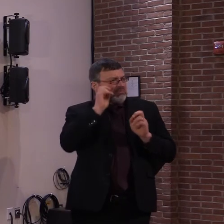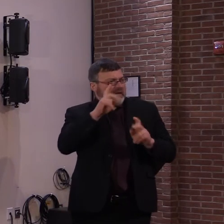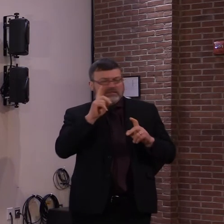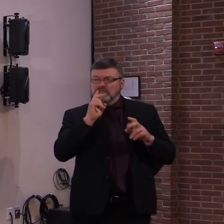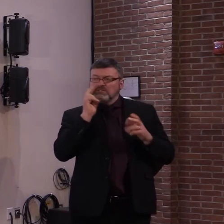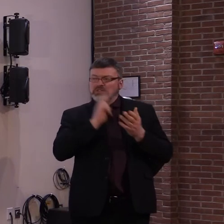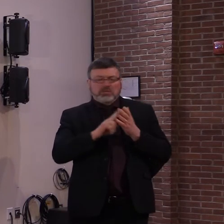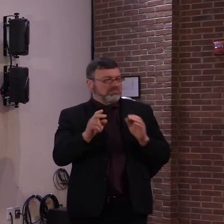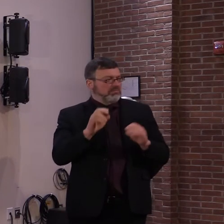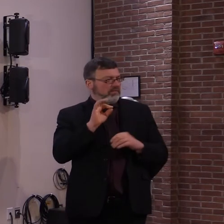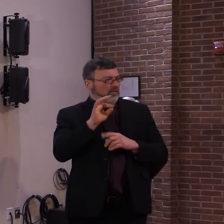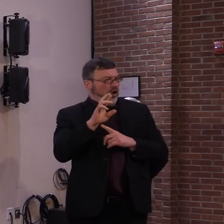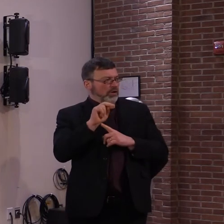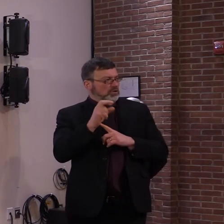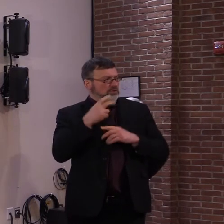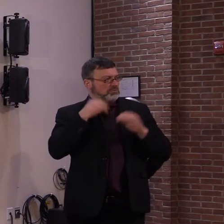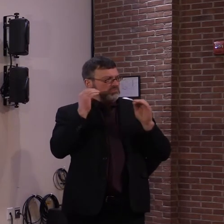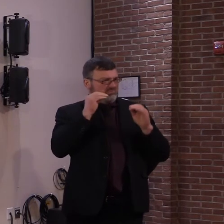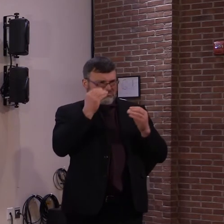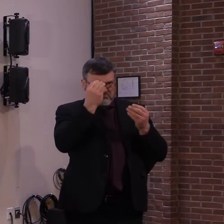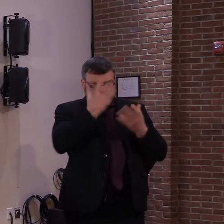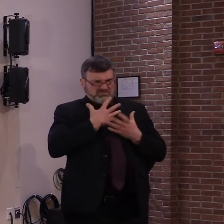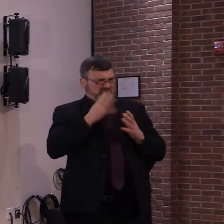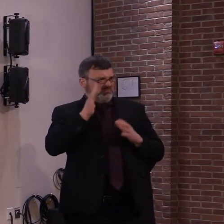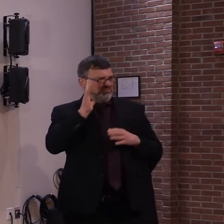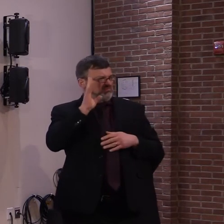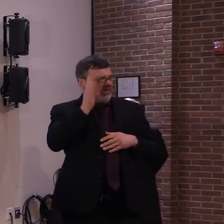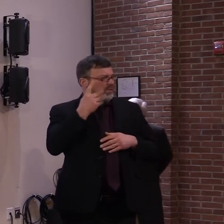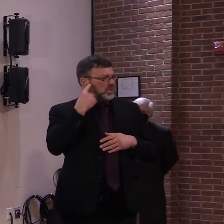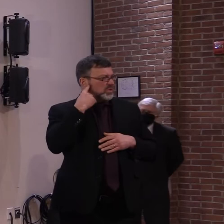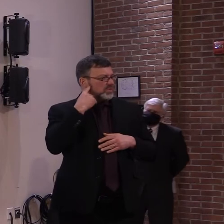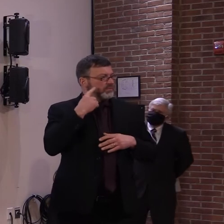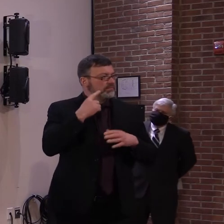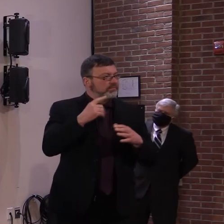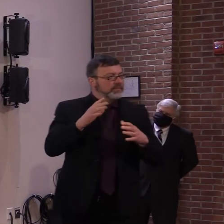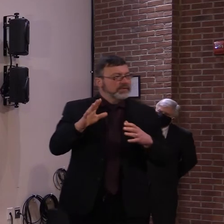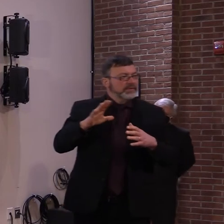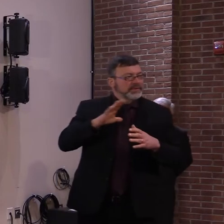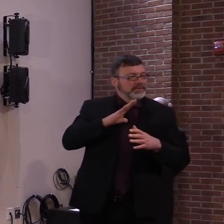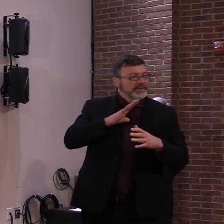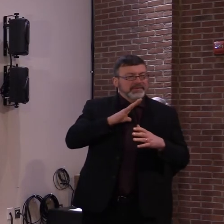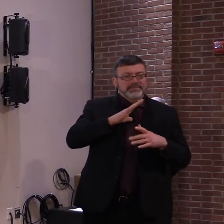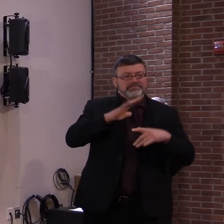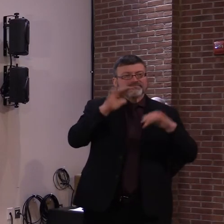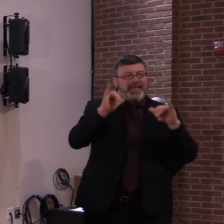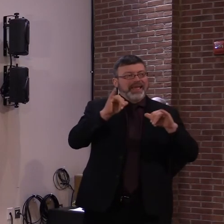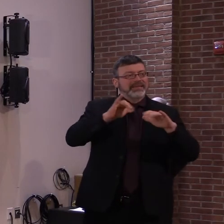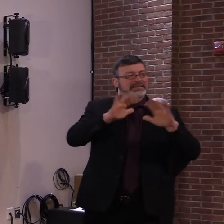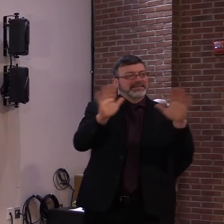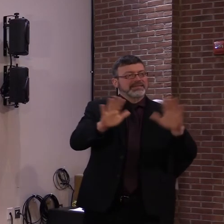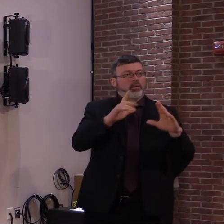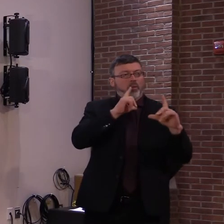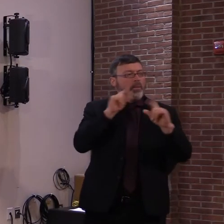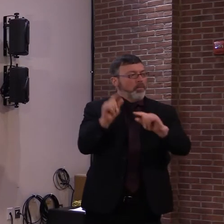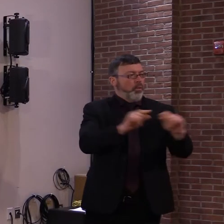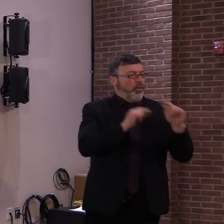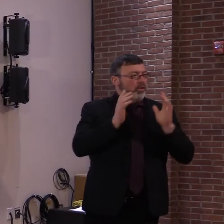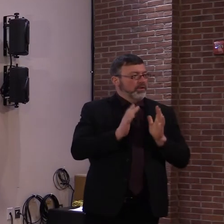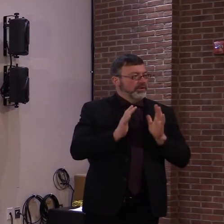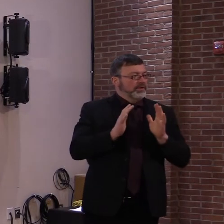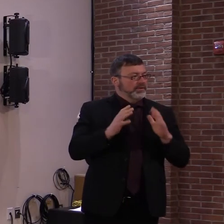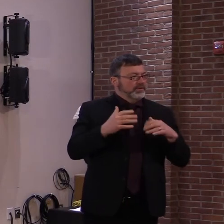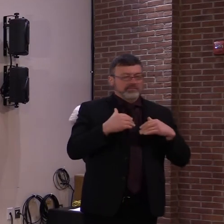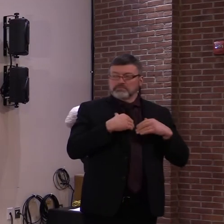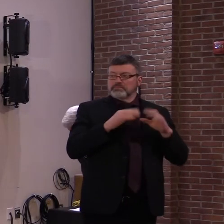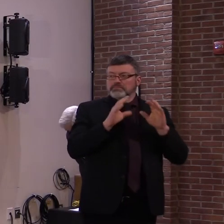First, I heard it. you. Thanks for running down rumors. Secondly, I just need a quick clarification from Secretary Smith. I asked you a couple of weeks